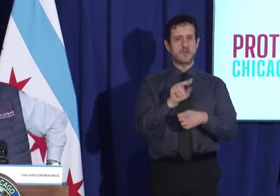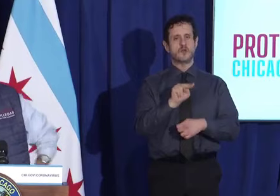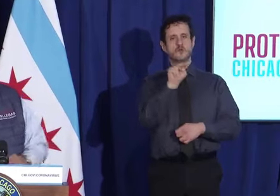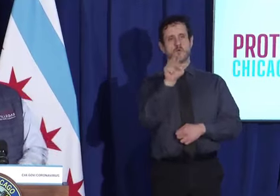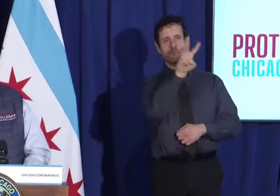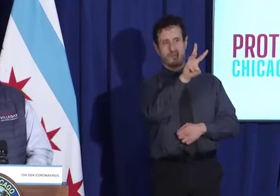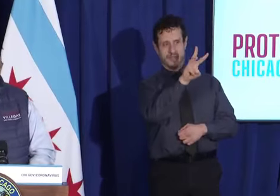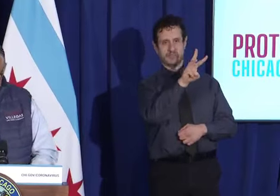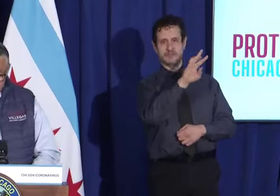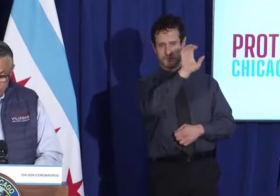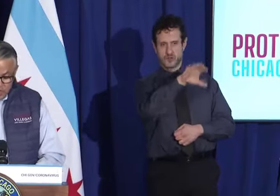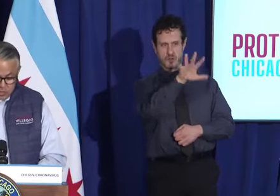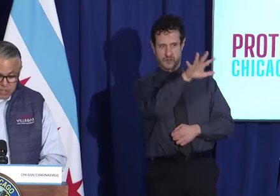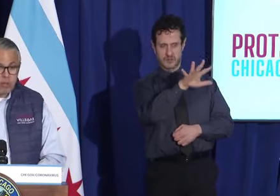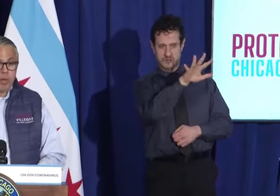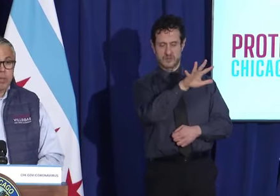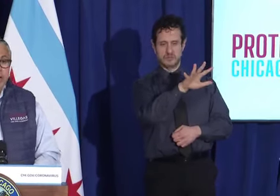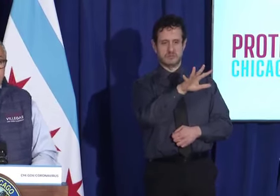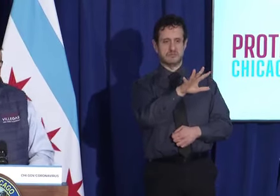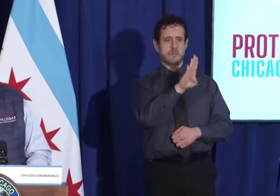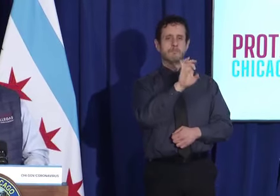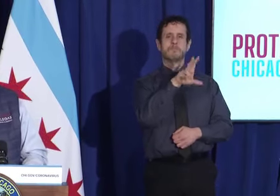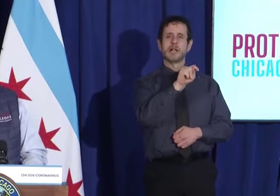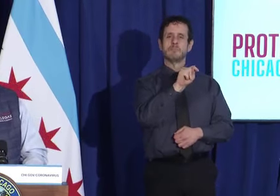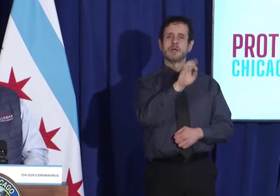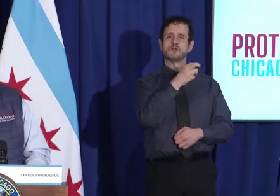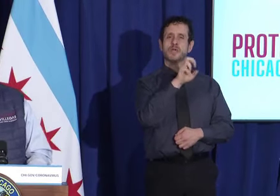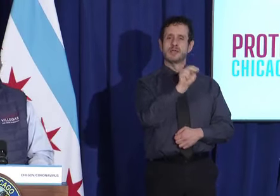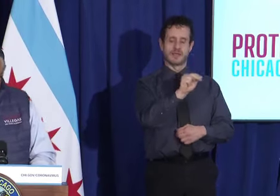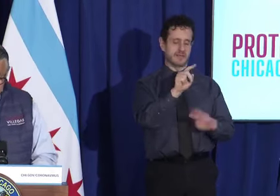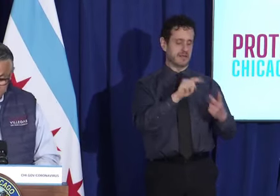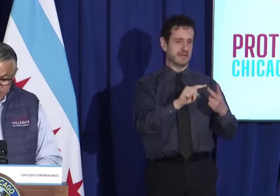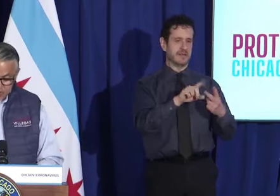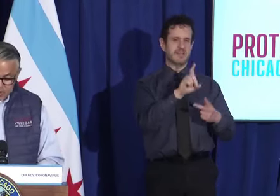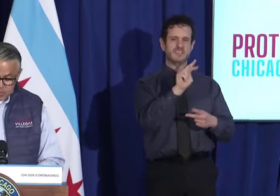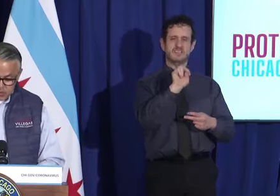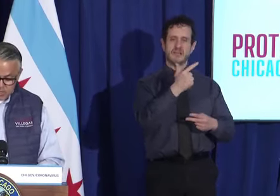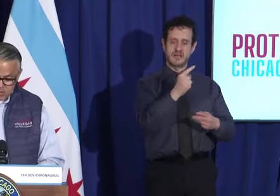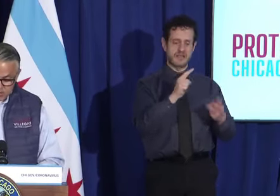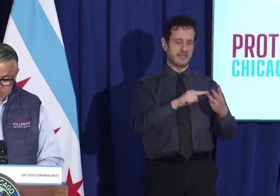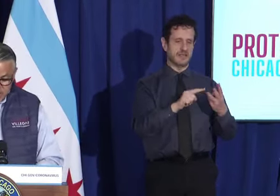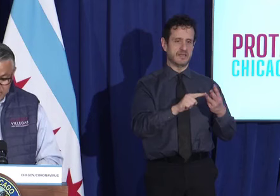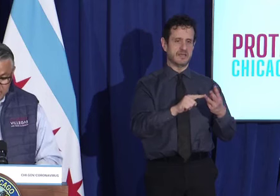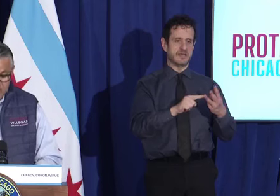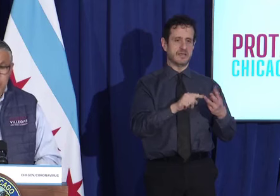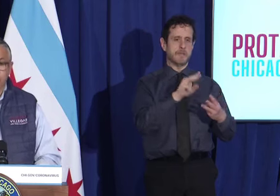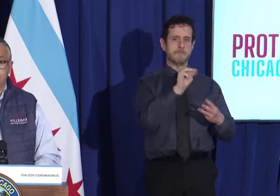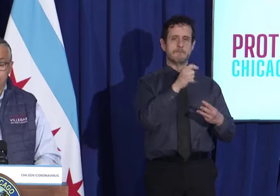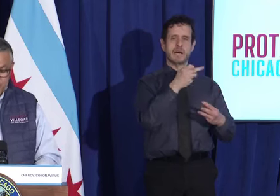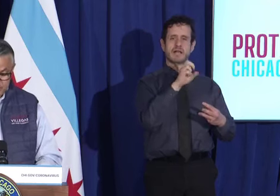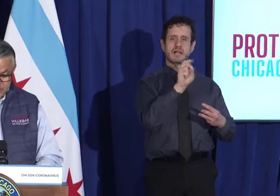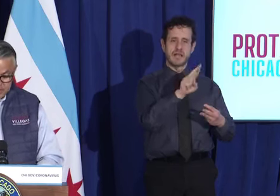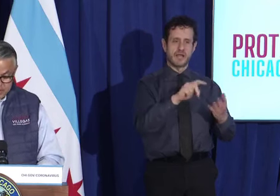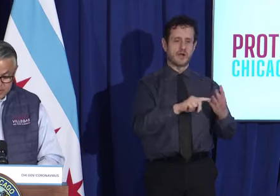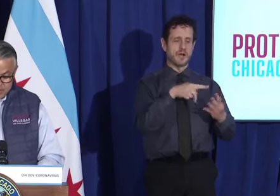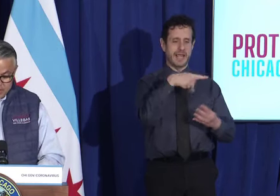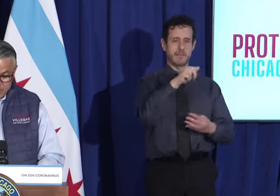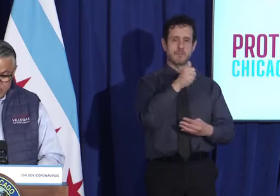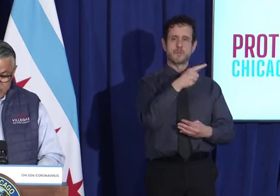side. It includes neighborhoods of Belmont Cregan, Dunning, Elmosa, Montclair and Portage Park.